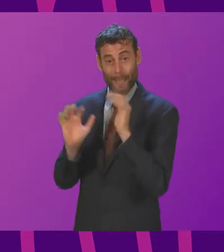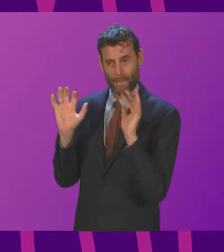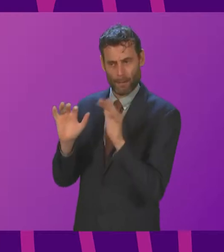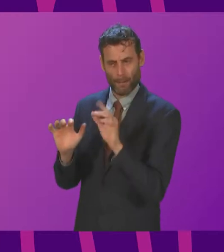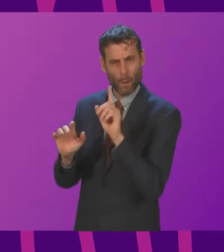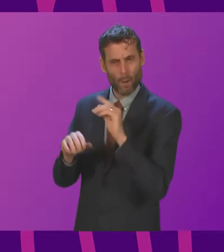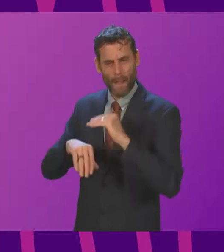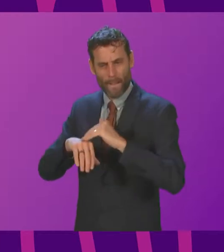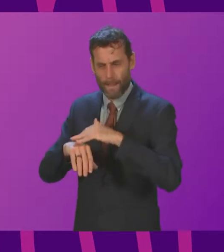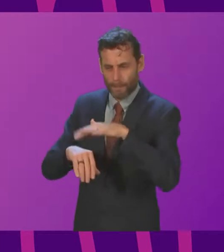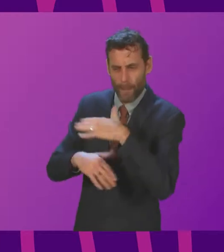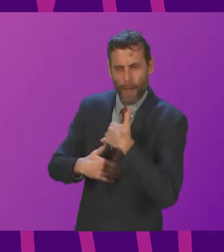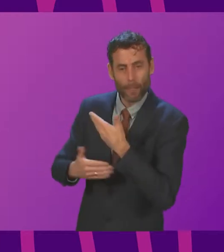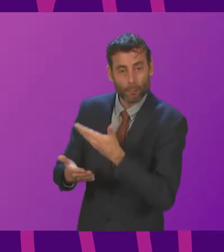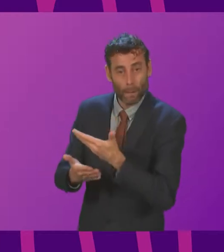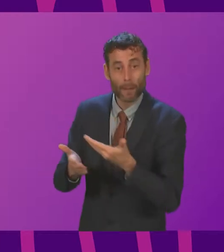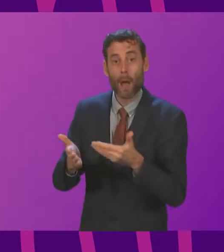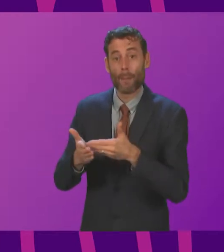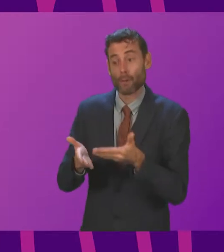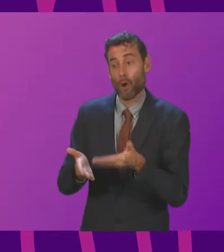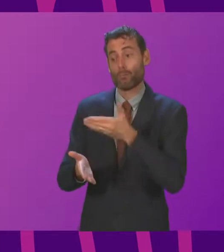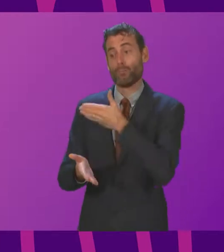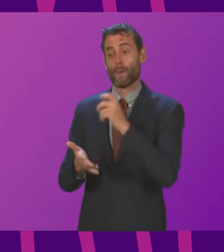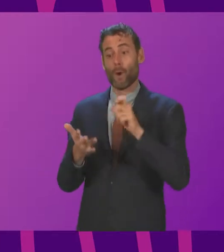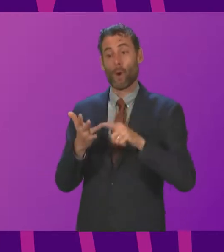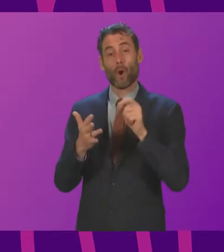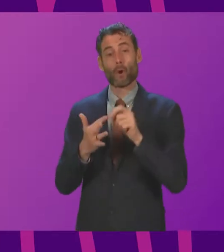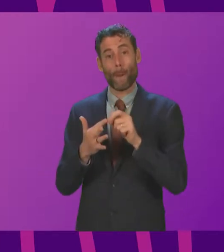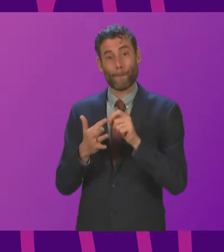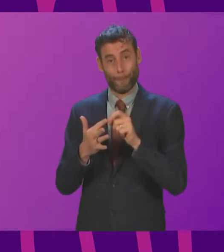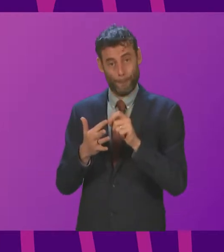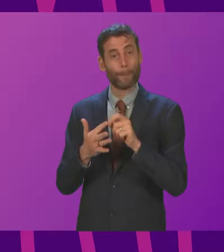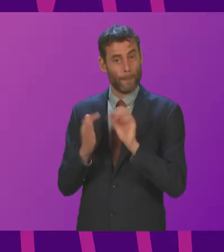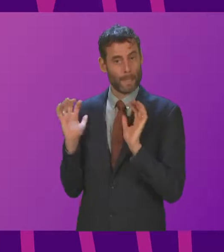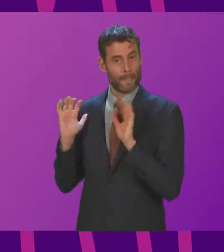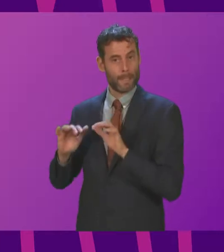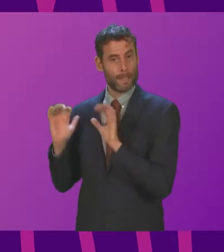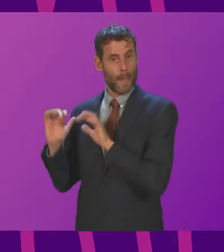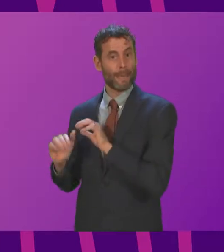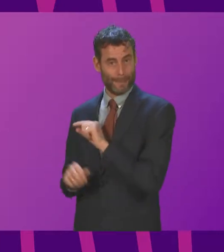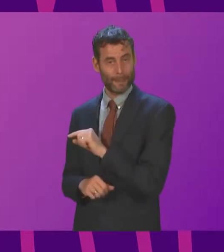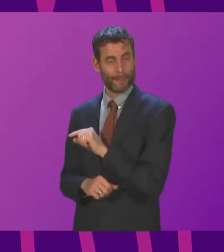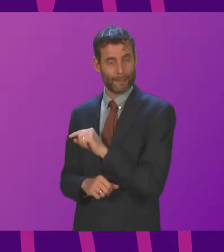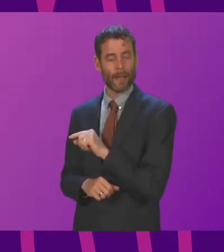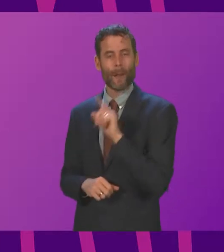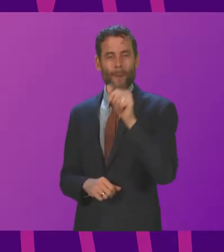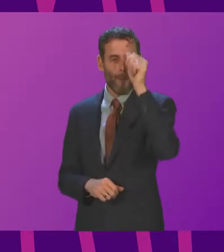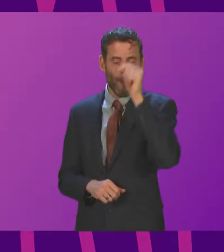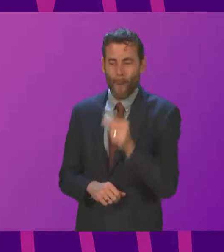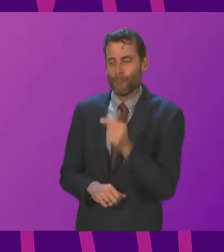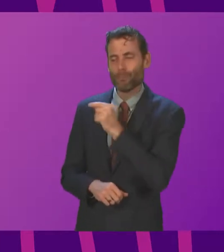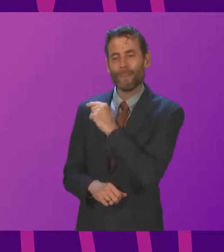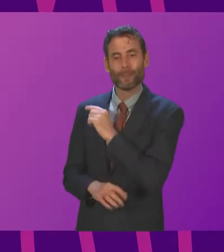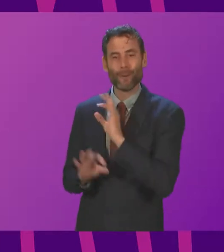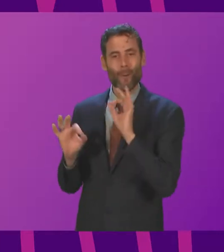to recognise, though, that previous COP summits have not taken place amidst a pandemic, so there may be a different impact here. There's a